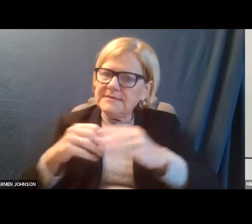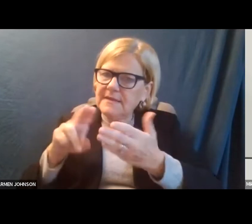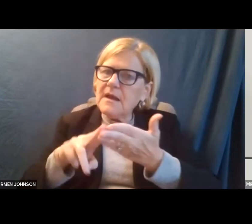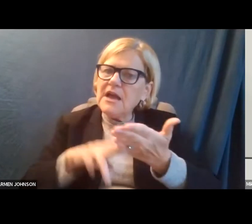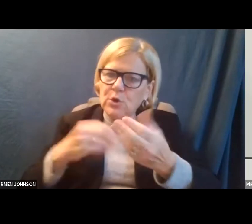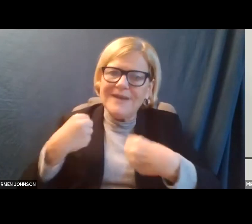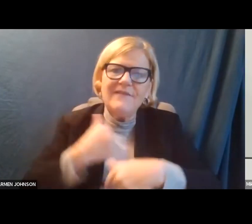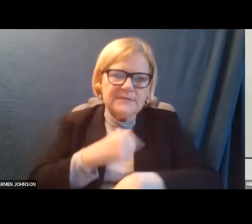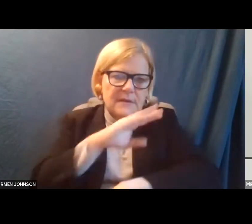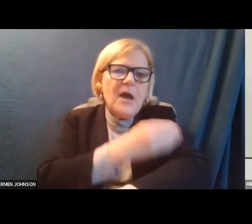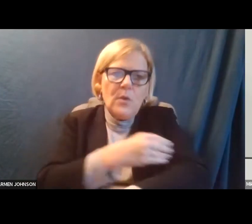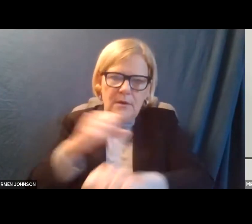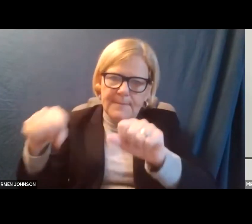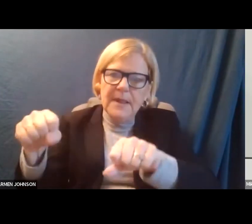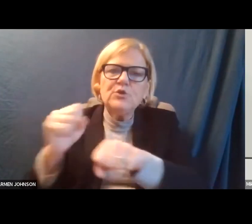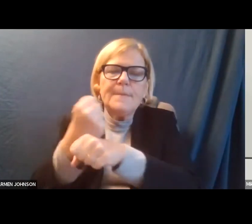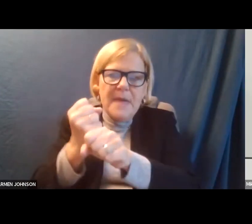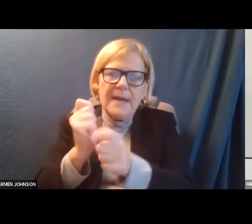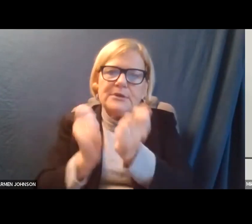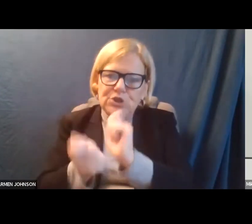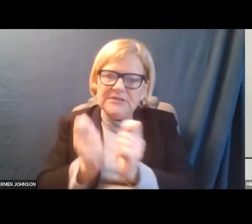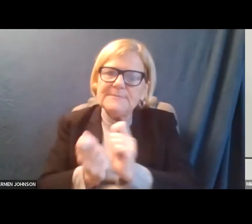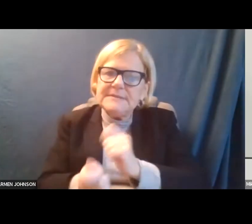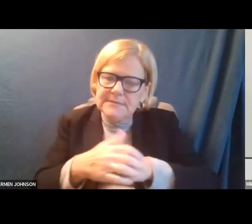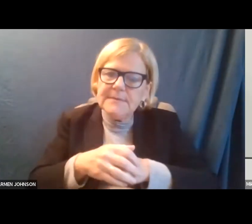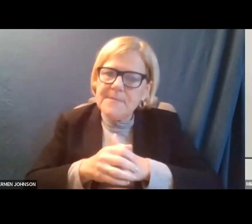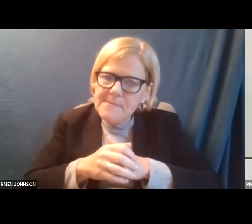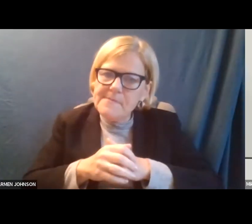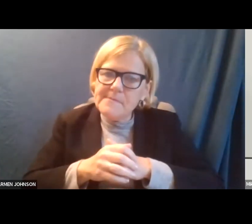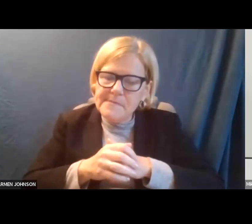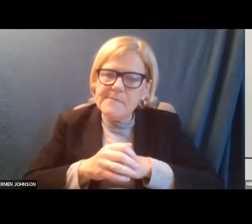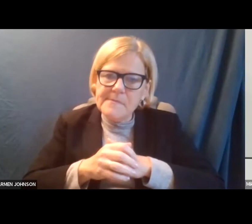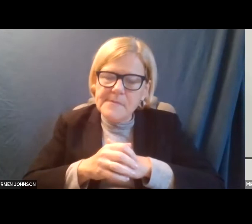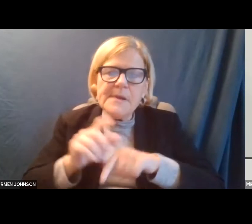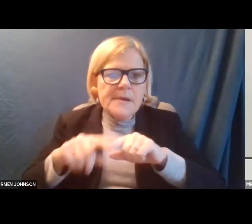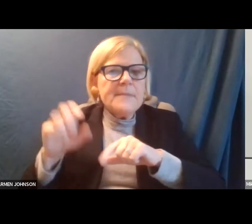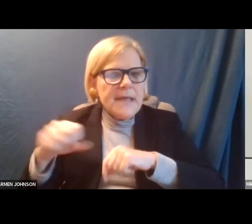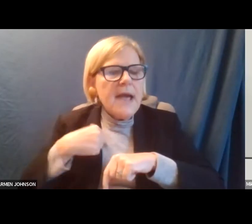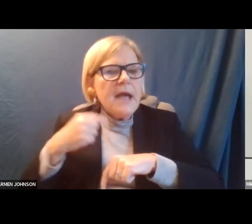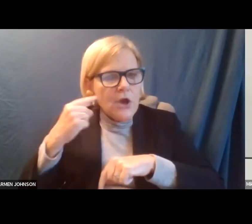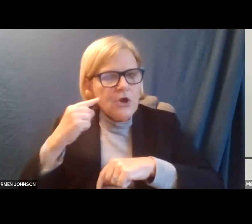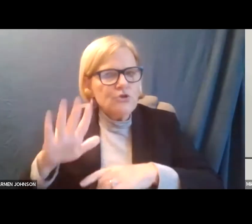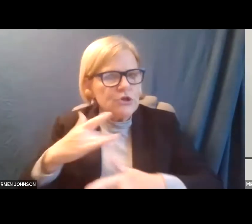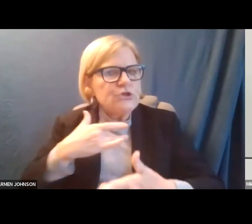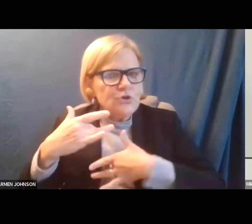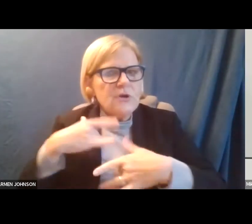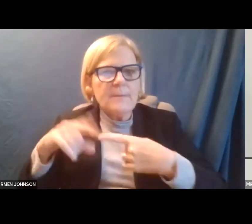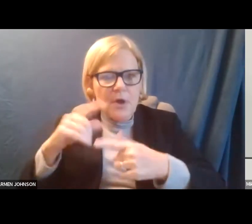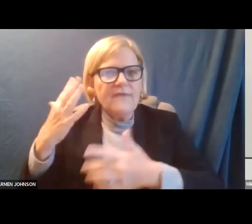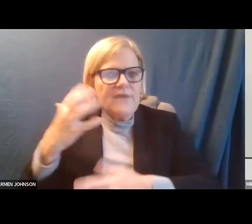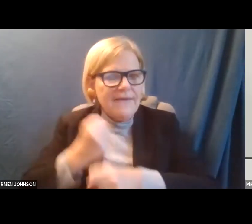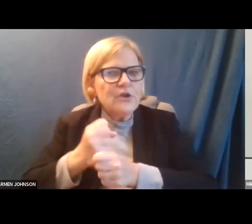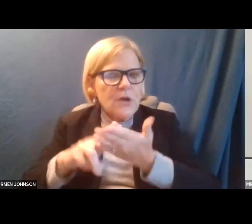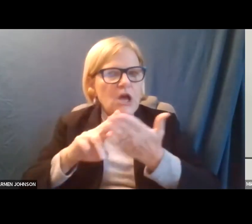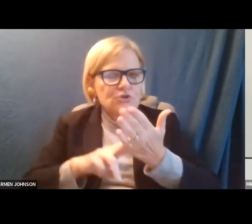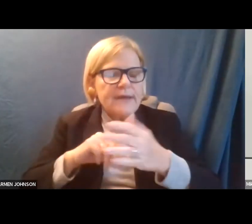that give us the power and ability to make some adjustments. Um, but yeah, I did hear the concern about a five-year contract,